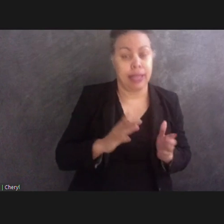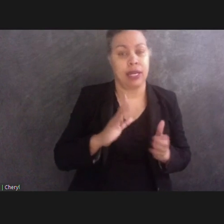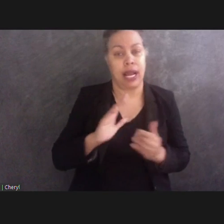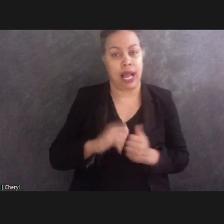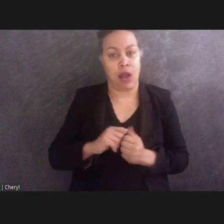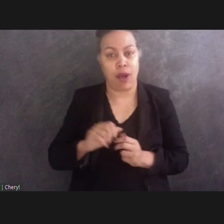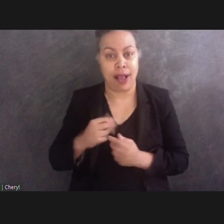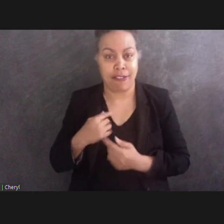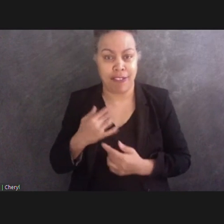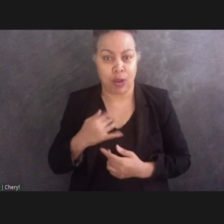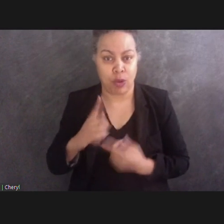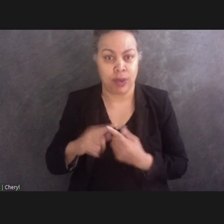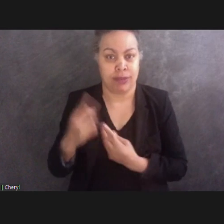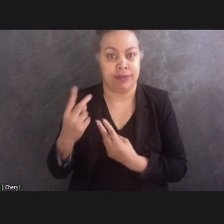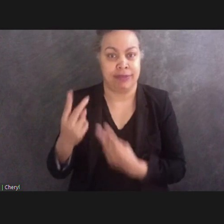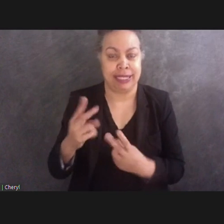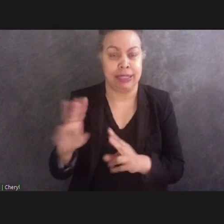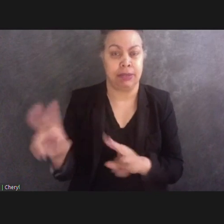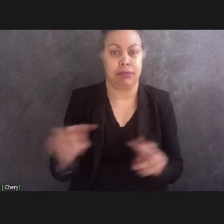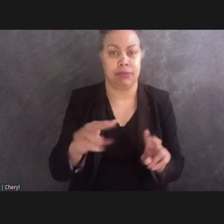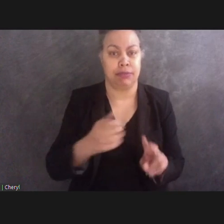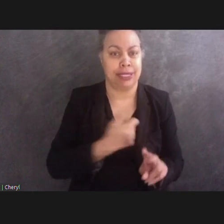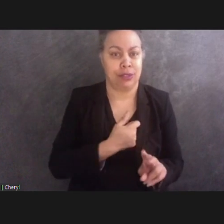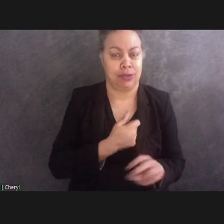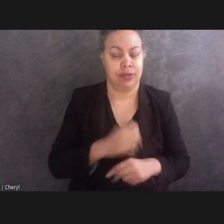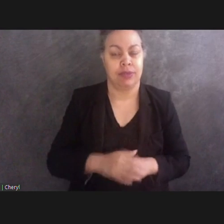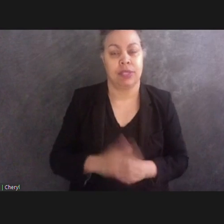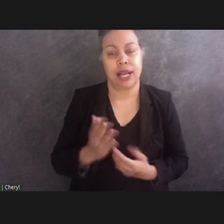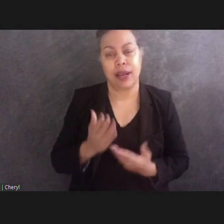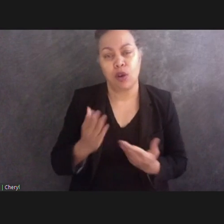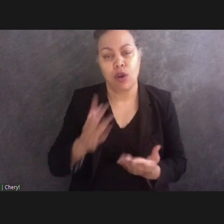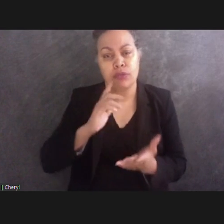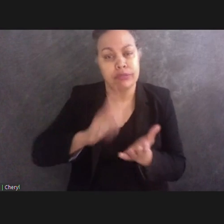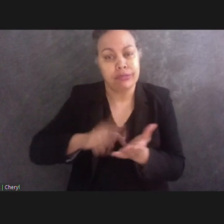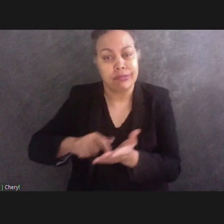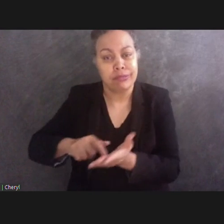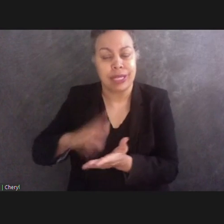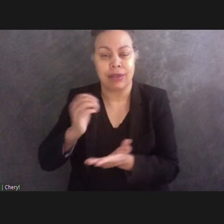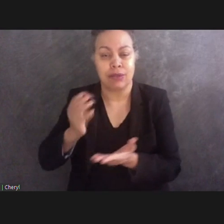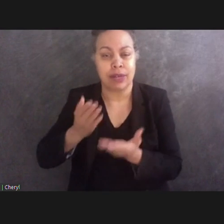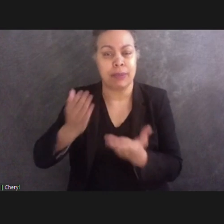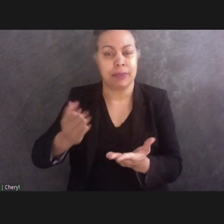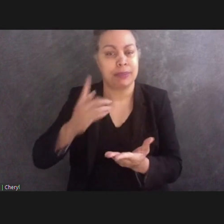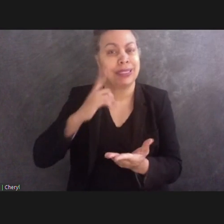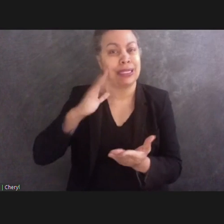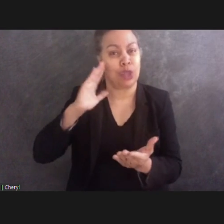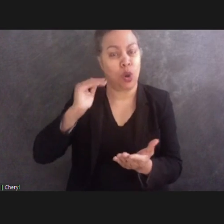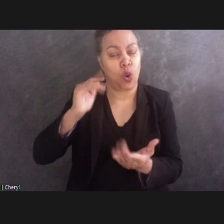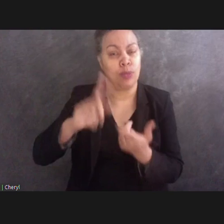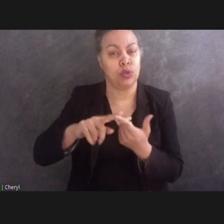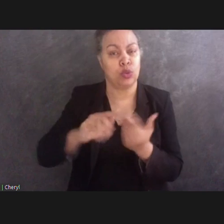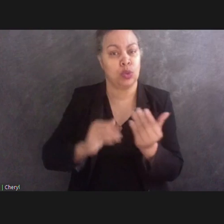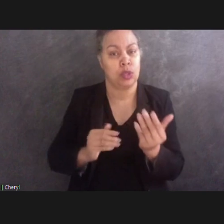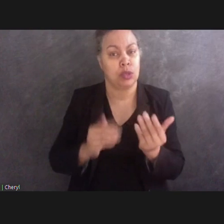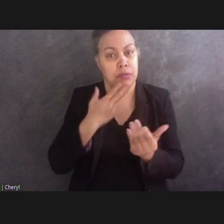I offered my observations and recommendations in hopes of bridging the accessibility gaps for visitors with disabilities,